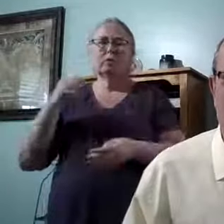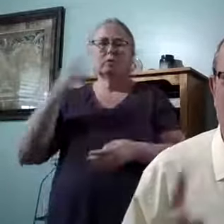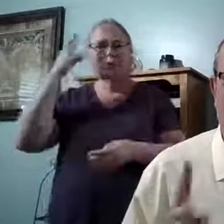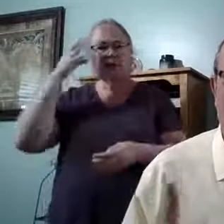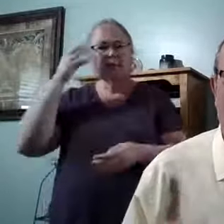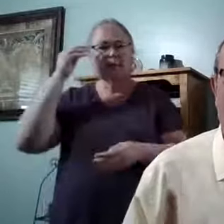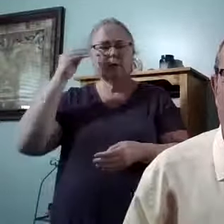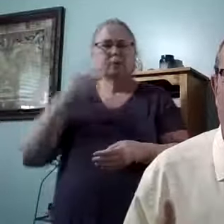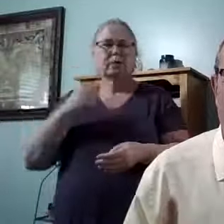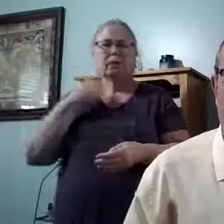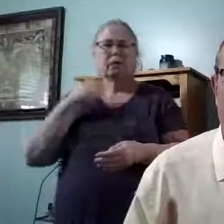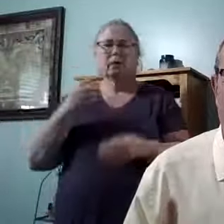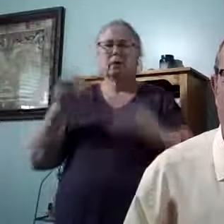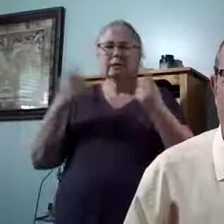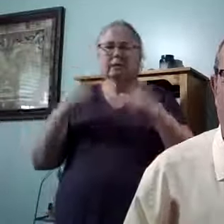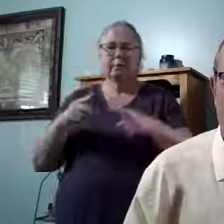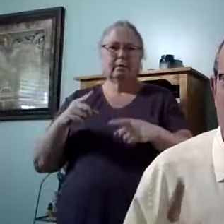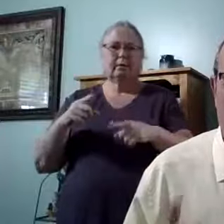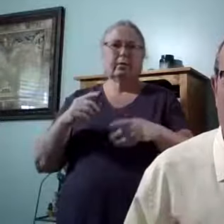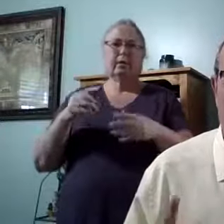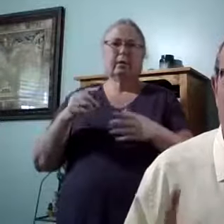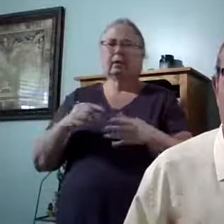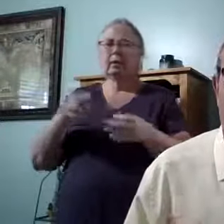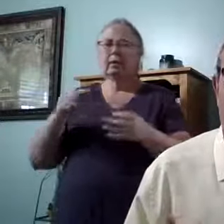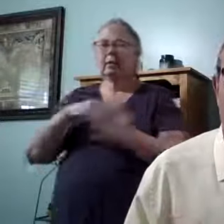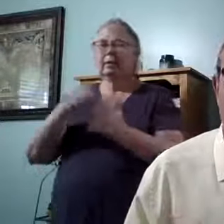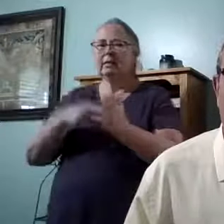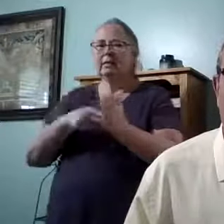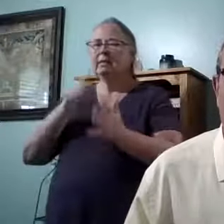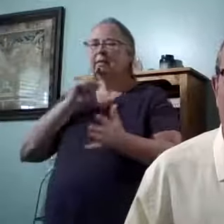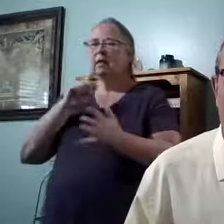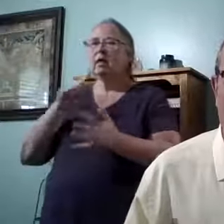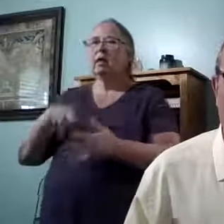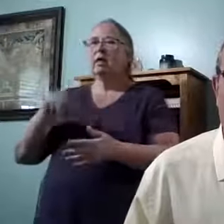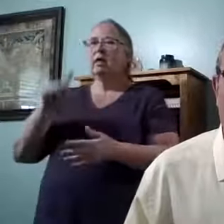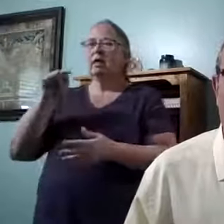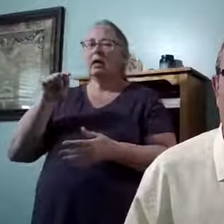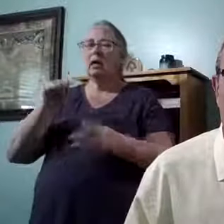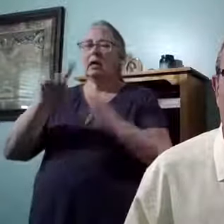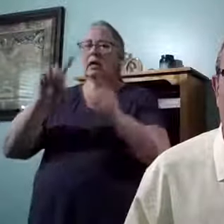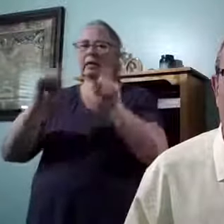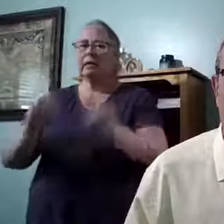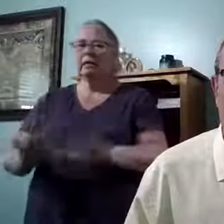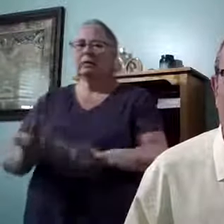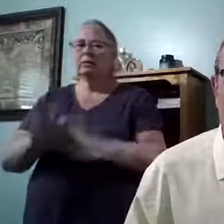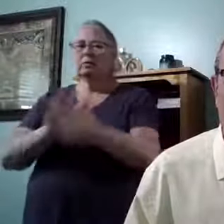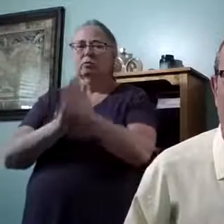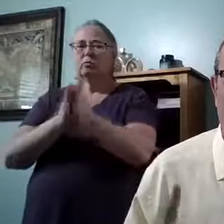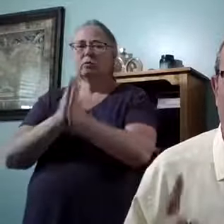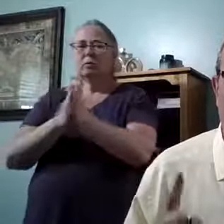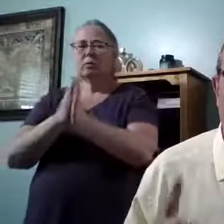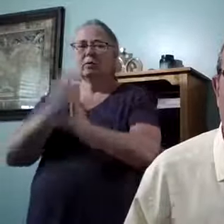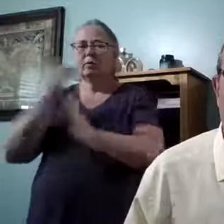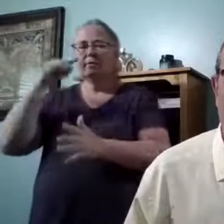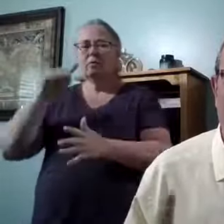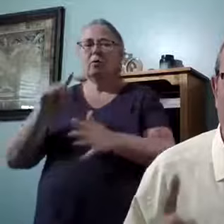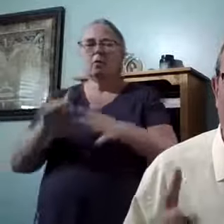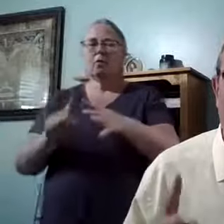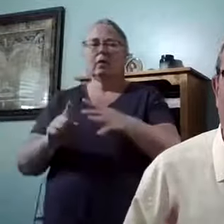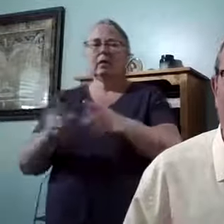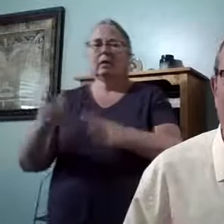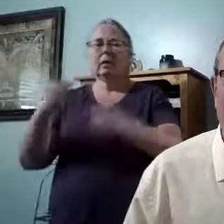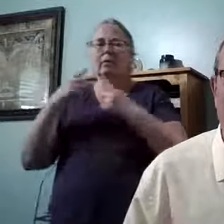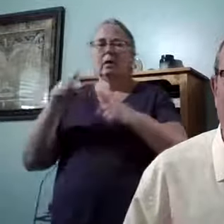it many times, but you know what's happening right now? This is a trial run. I believe with all my heart for the coming